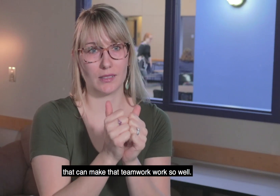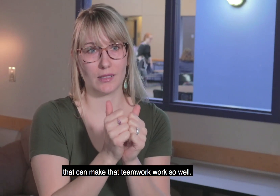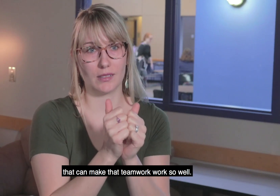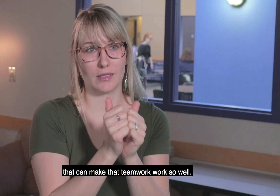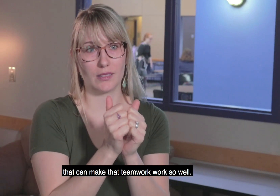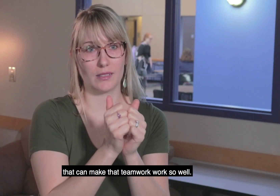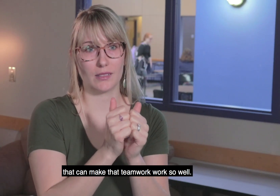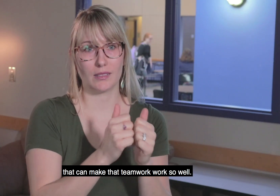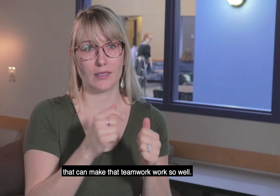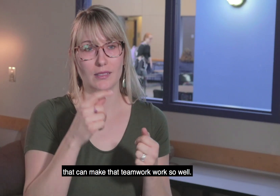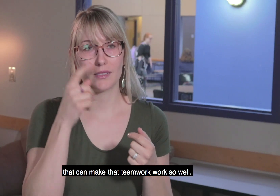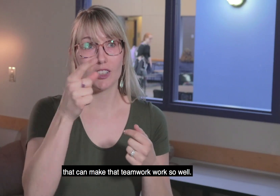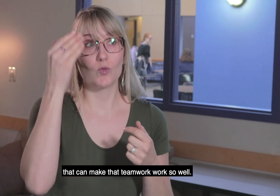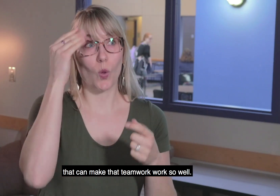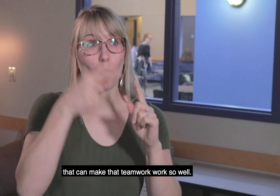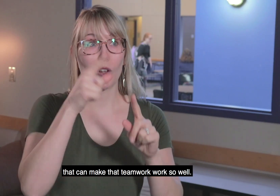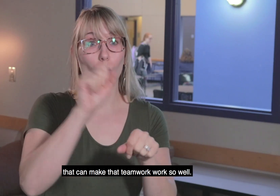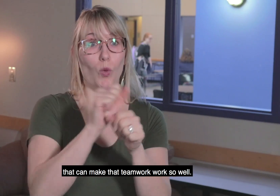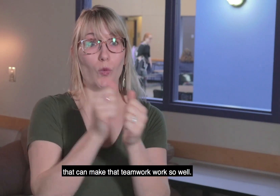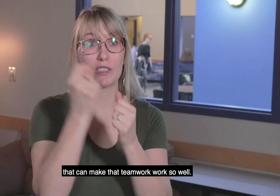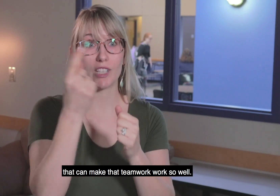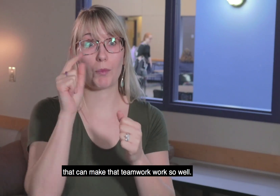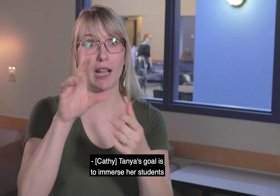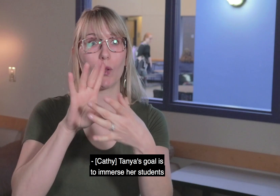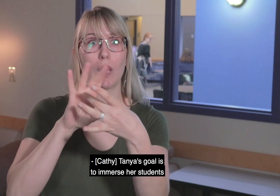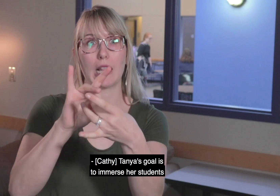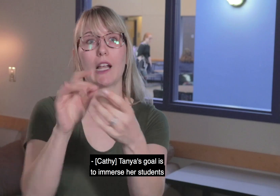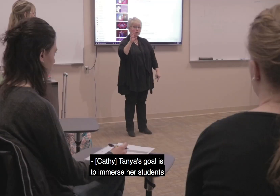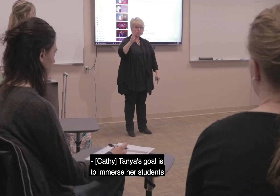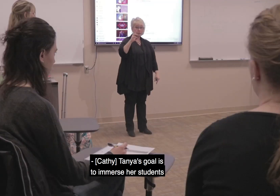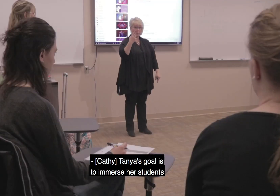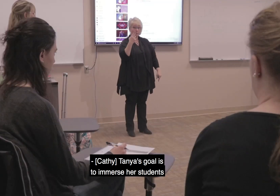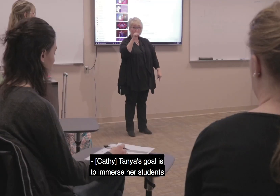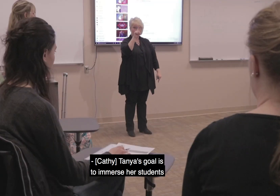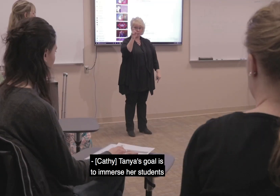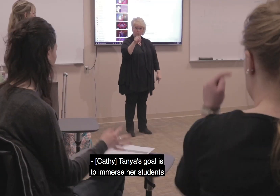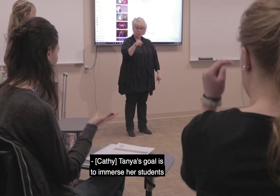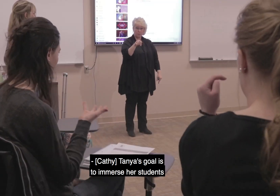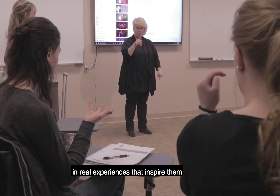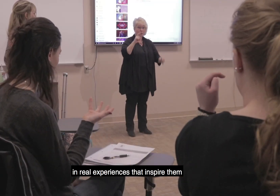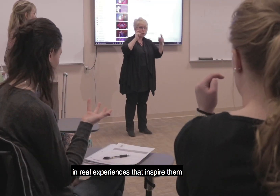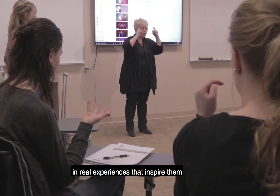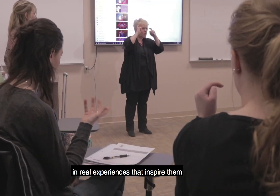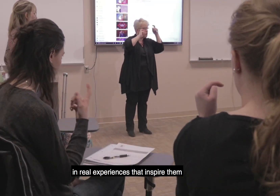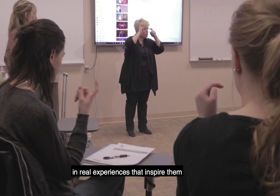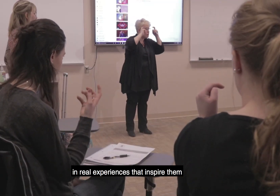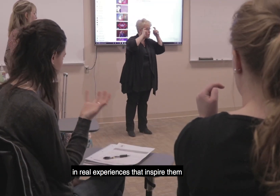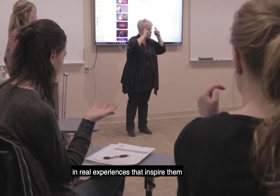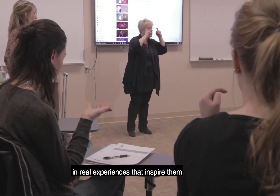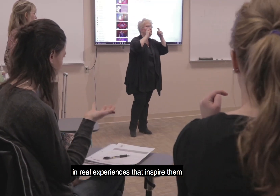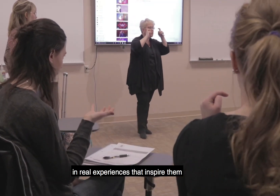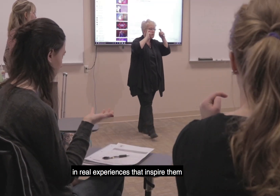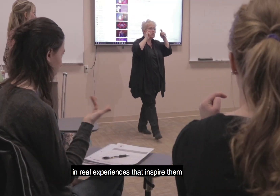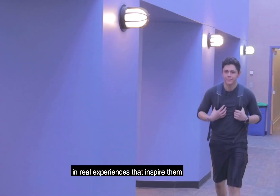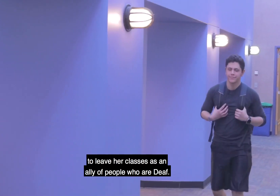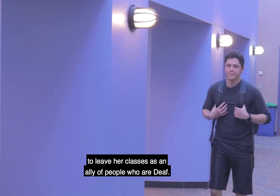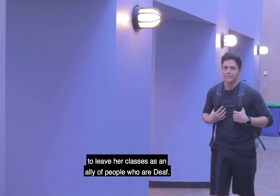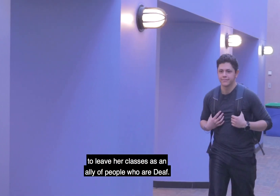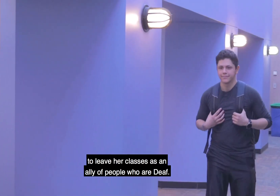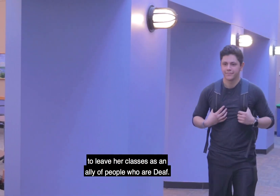can make that teamwork work so well. Tanya's goal is to immerse her students in real experiences that inspire them to